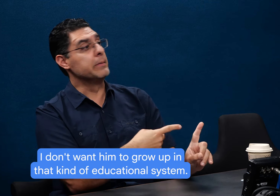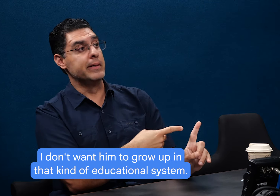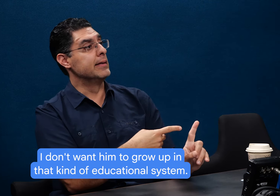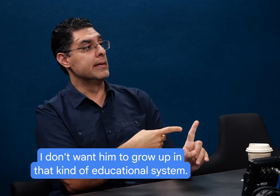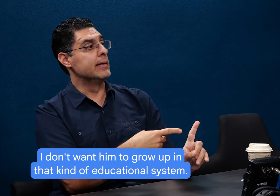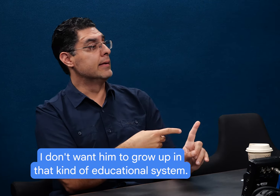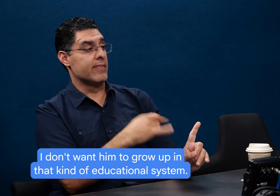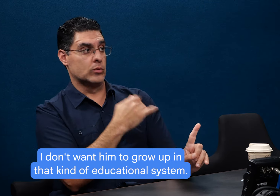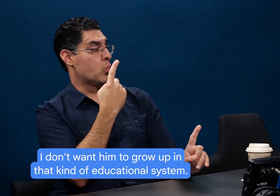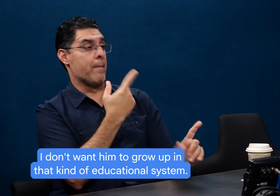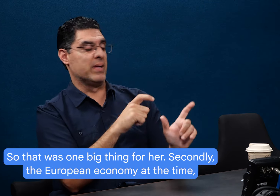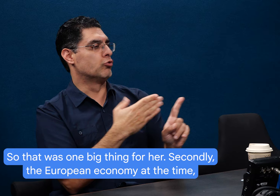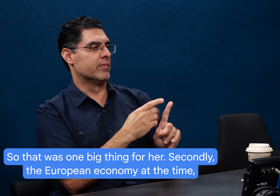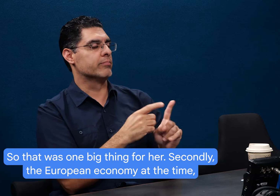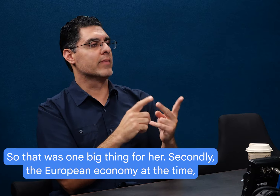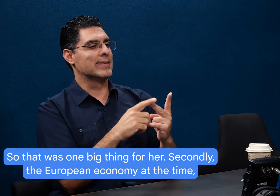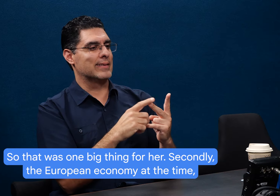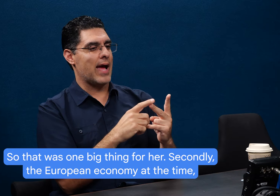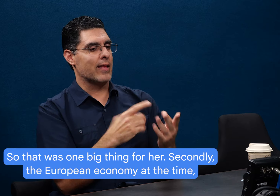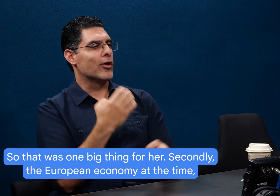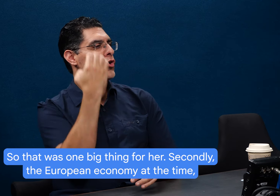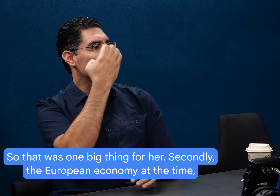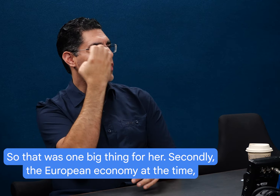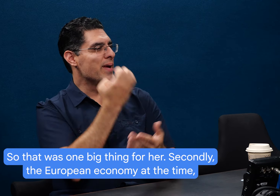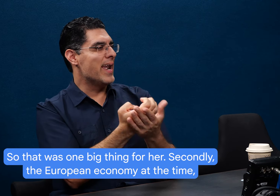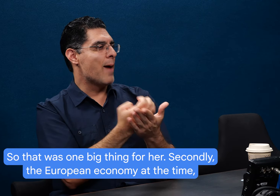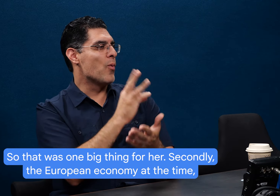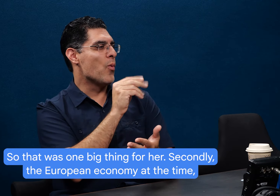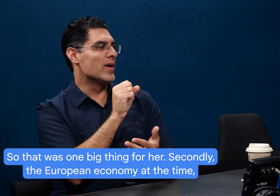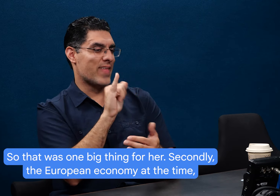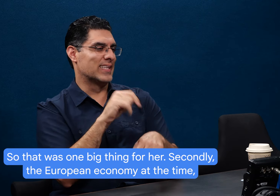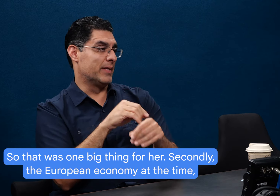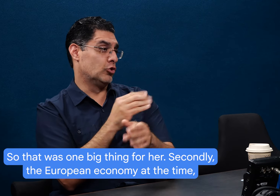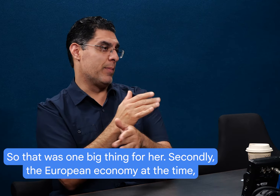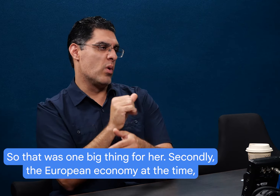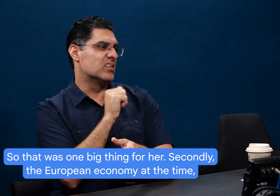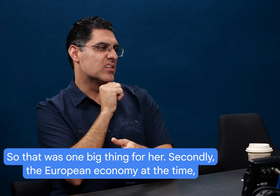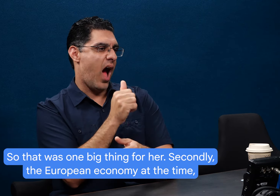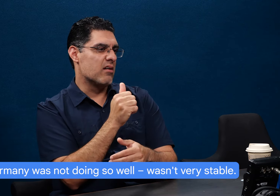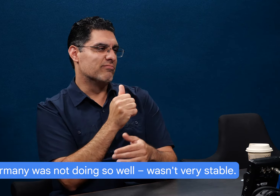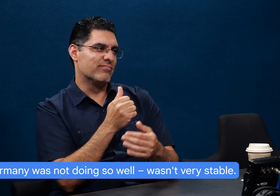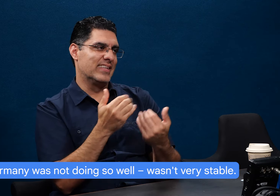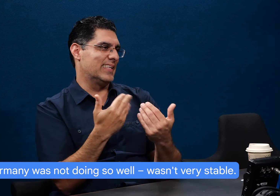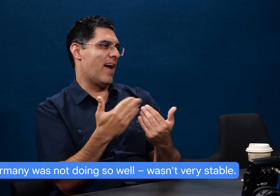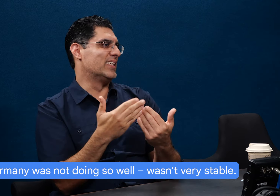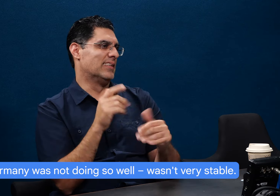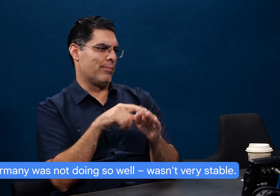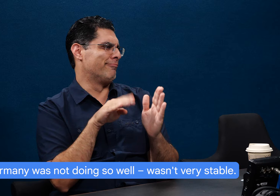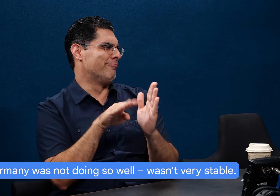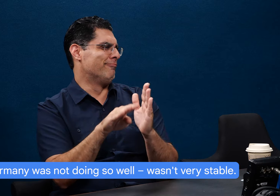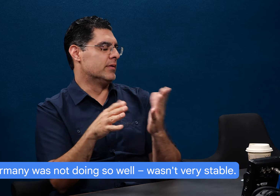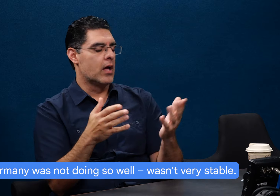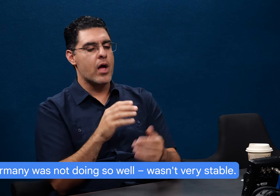him to grow up in that kind of educational system. So that was one big thing for her. Secondly, the European economy at the time, Germany was not doing